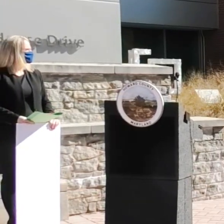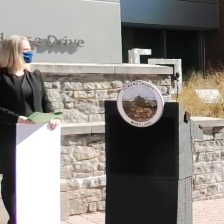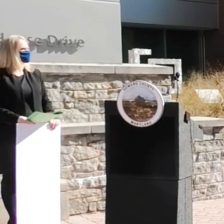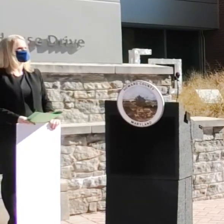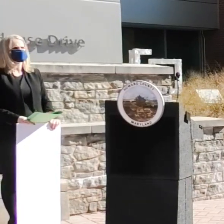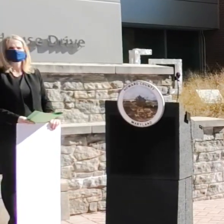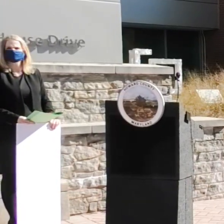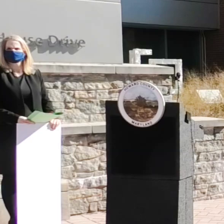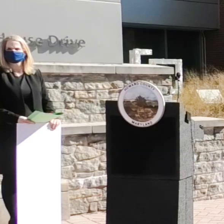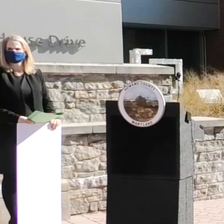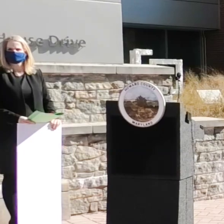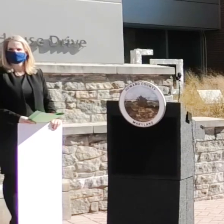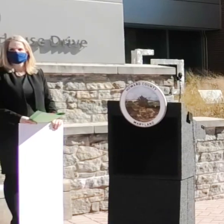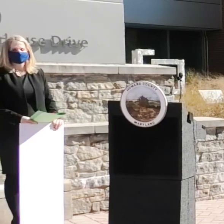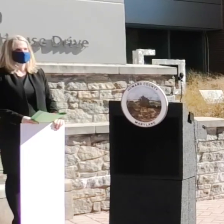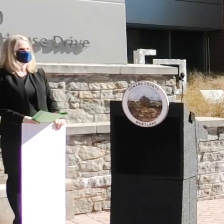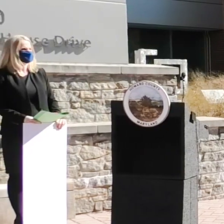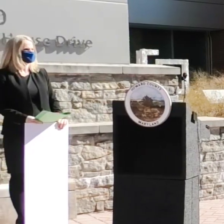it's not flattering